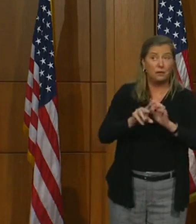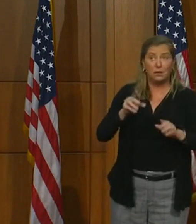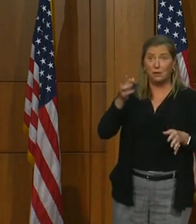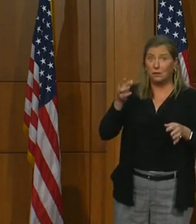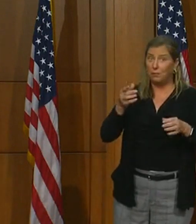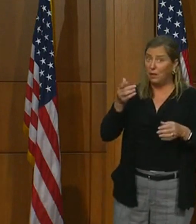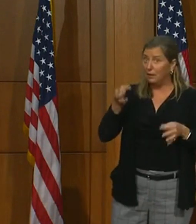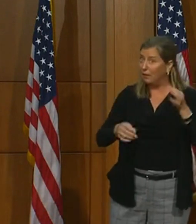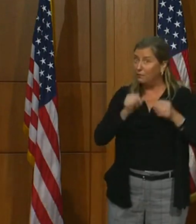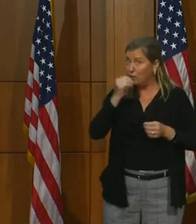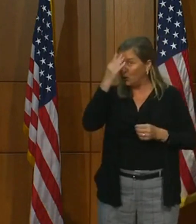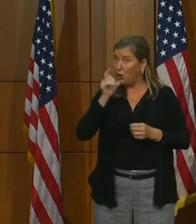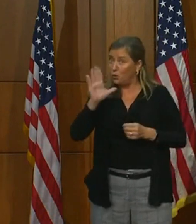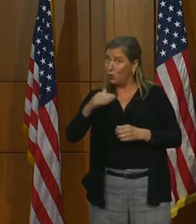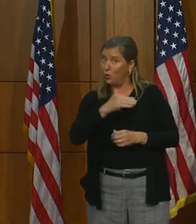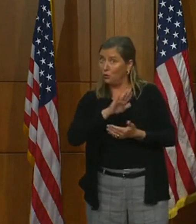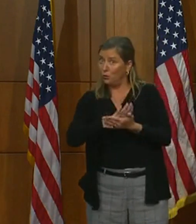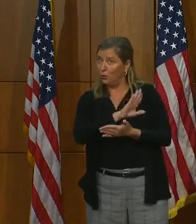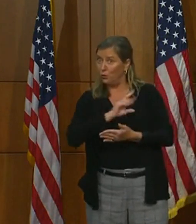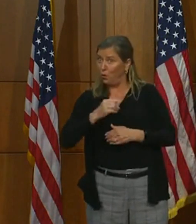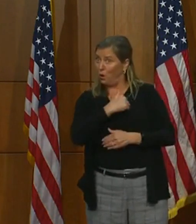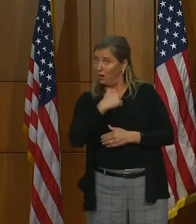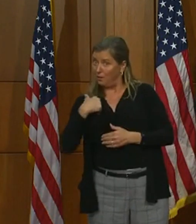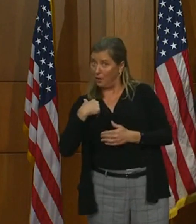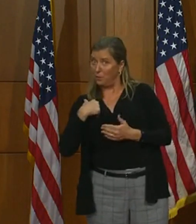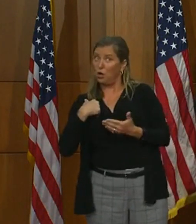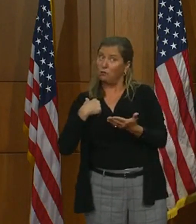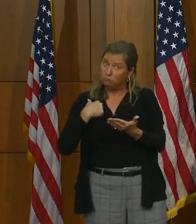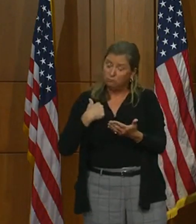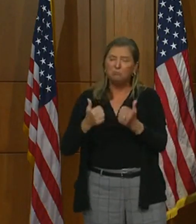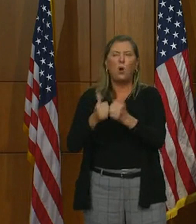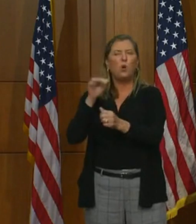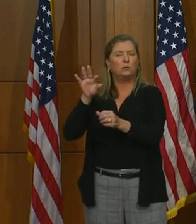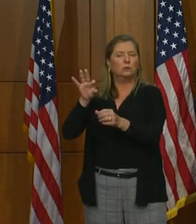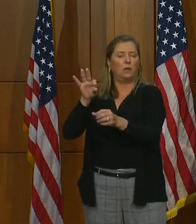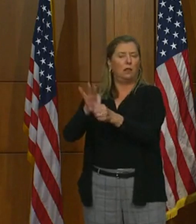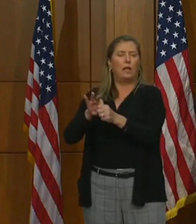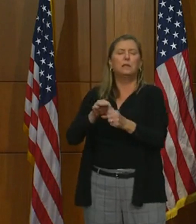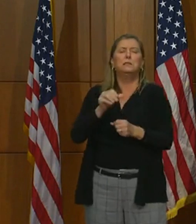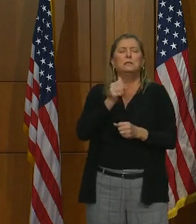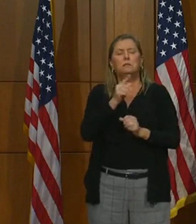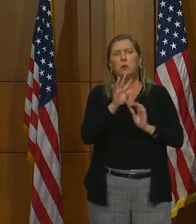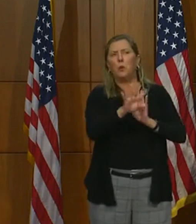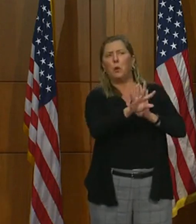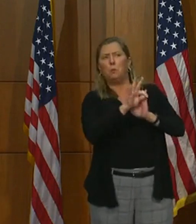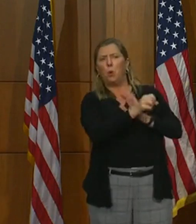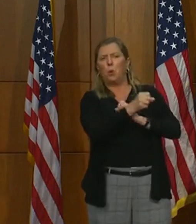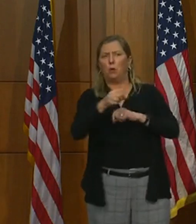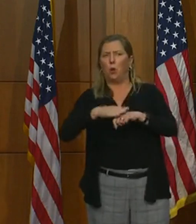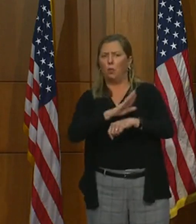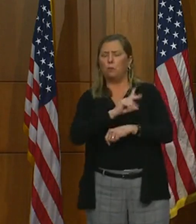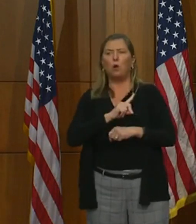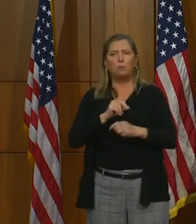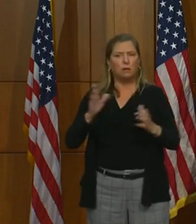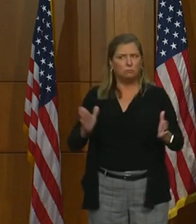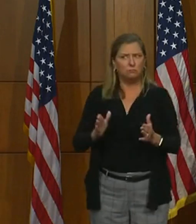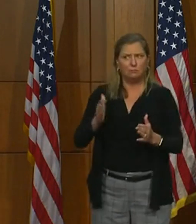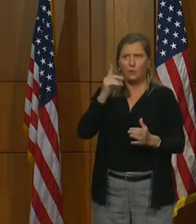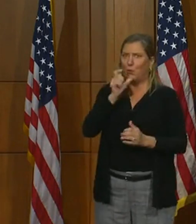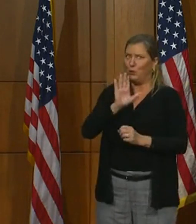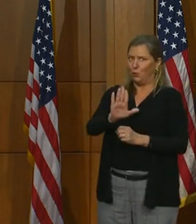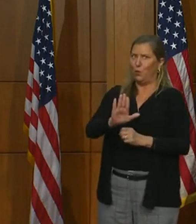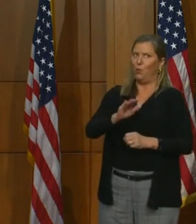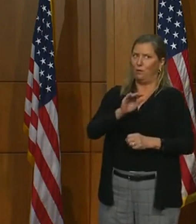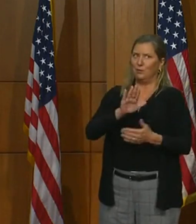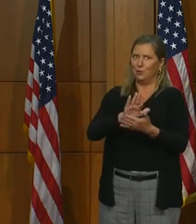school board member, most of our school boards throughout the Commonwealth are elected. A handful of them are appointed. I would encourage you to get to know your school board